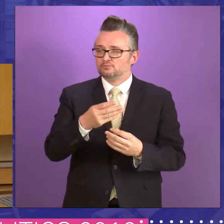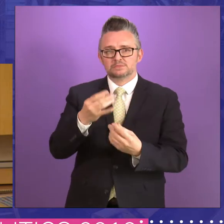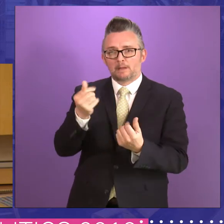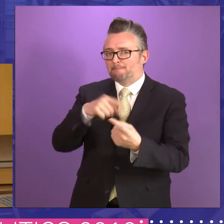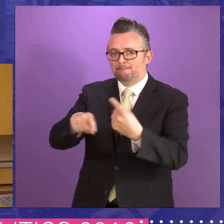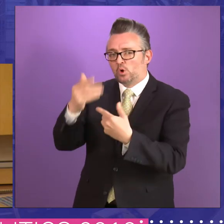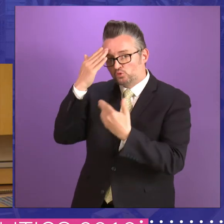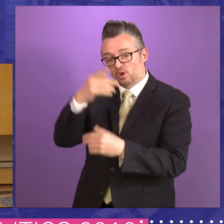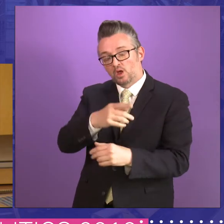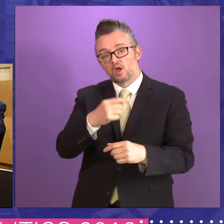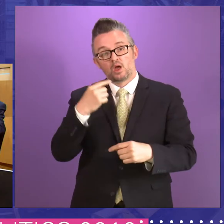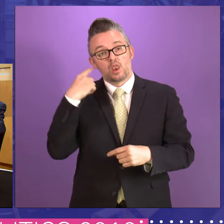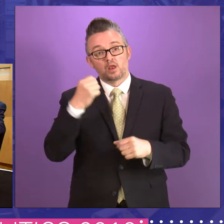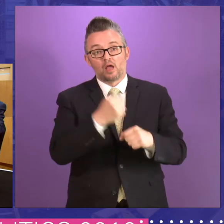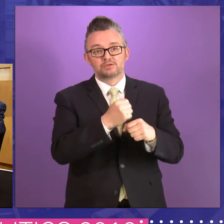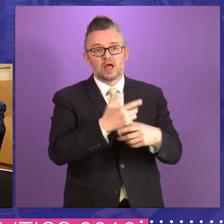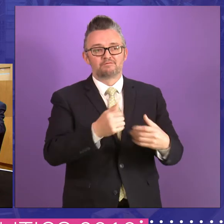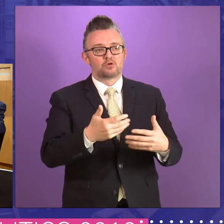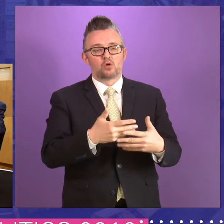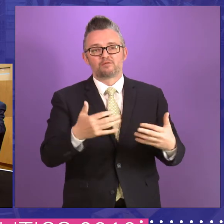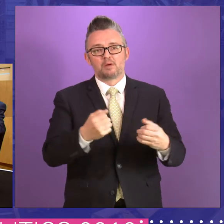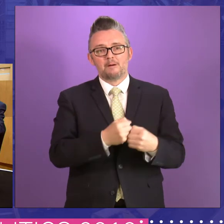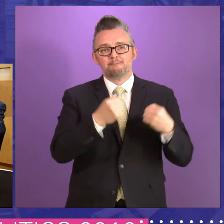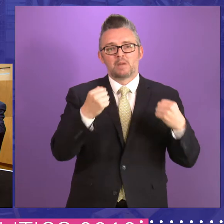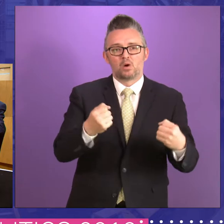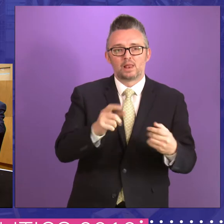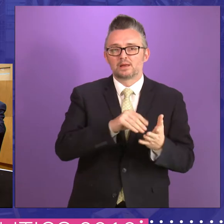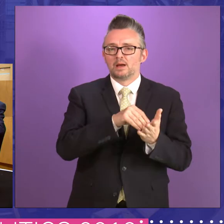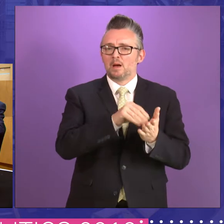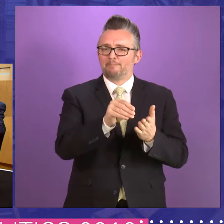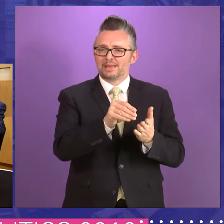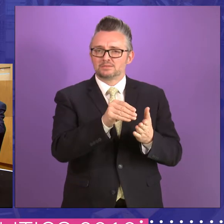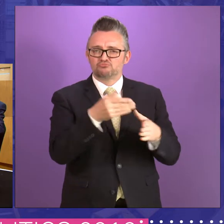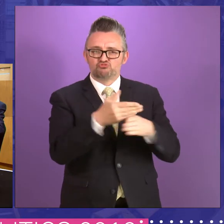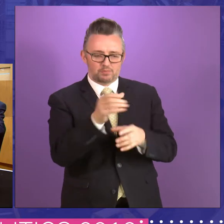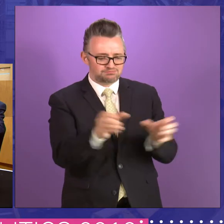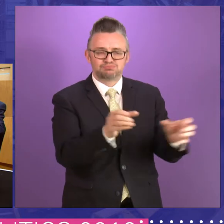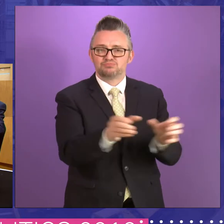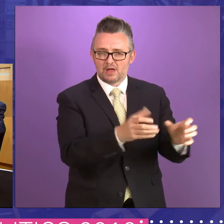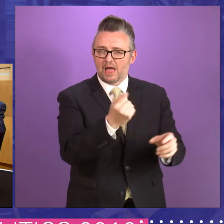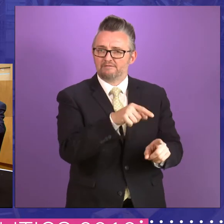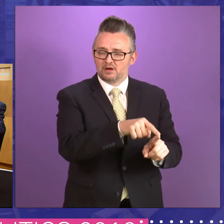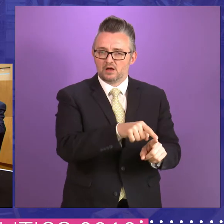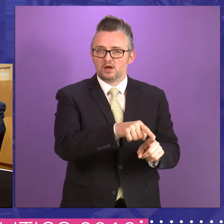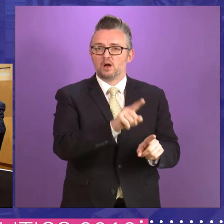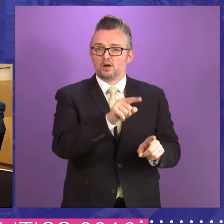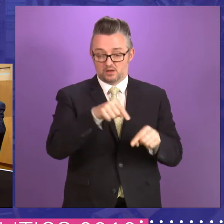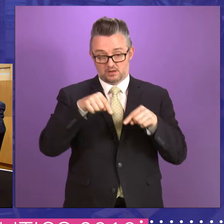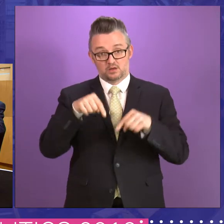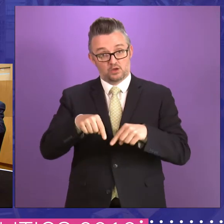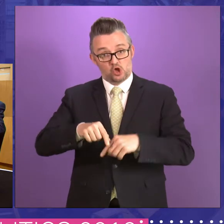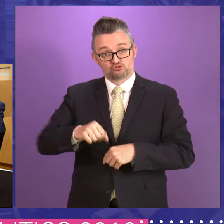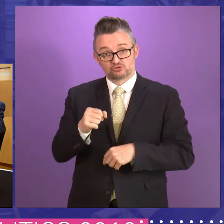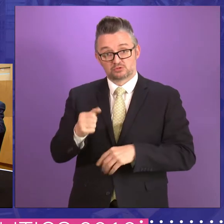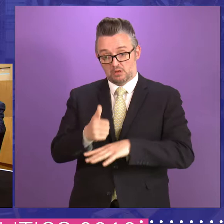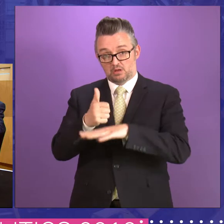the, the government at Westminster has a lot of powers of patronage, a lot of paid positions. Uh, it's interesting to note that since the Scottish Parliament